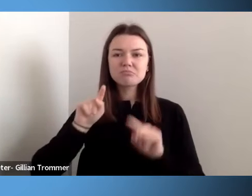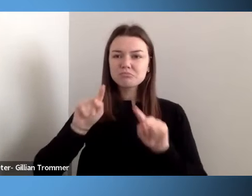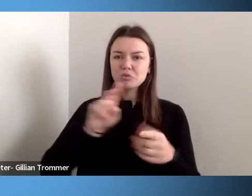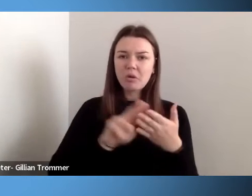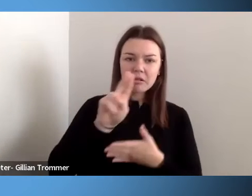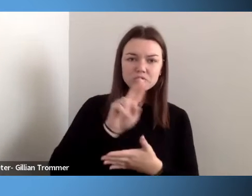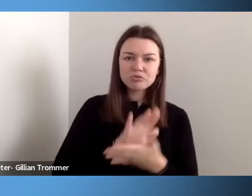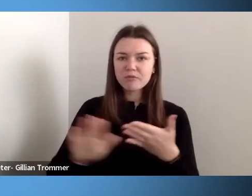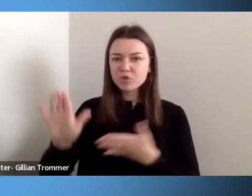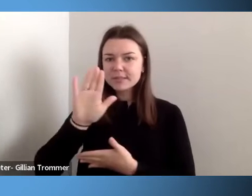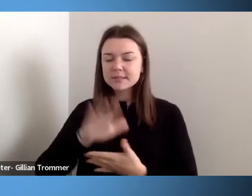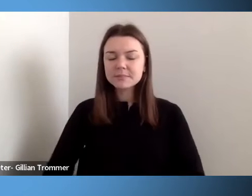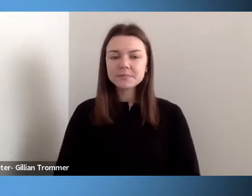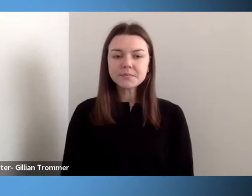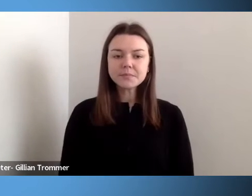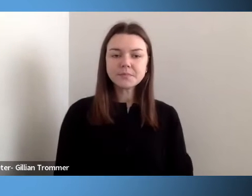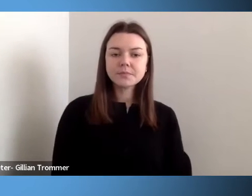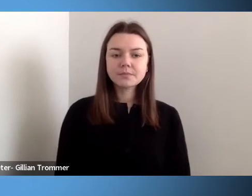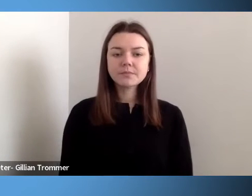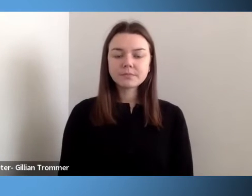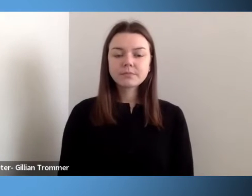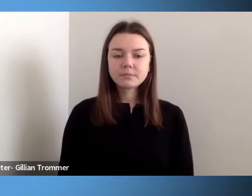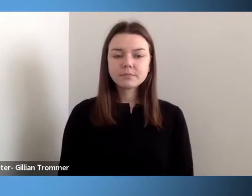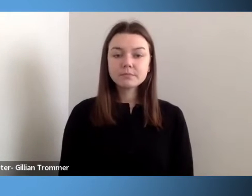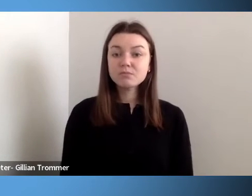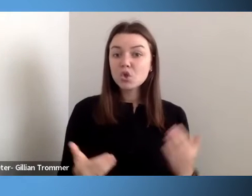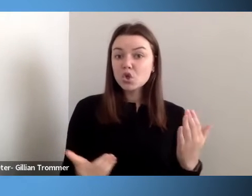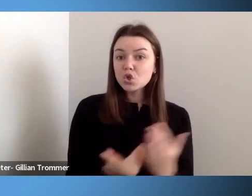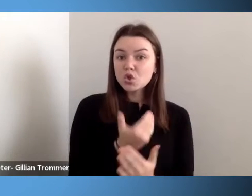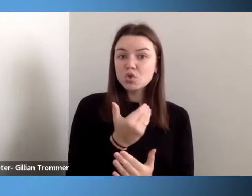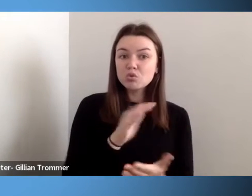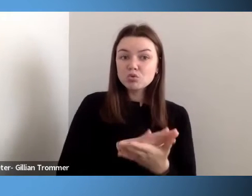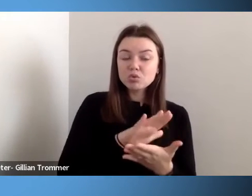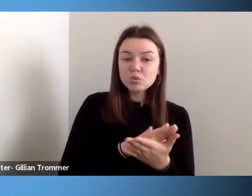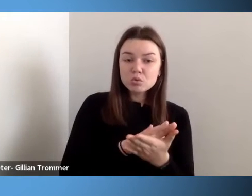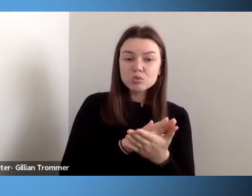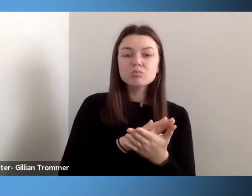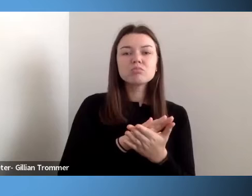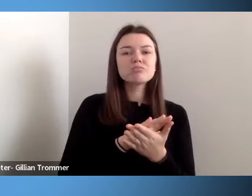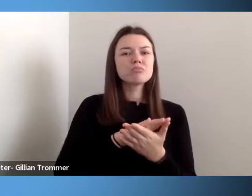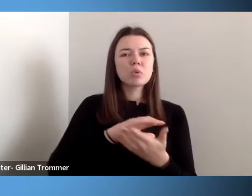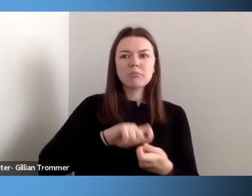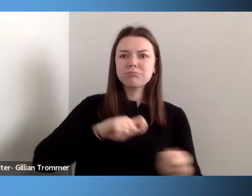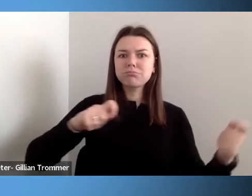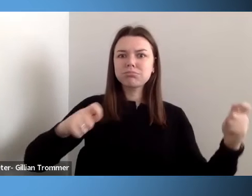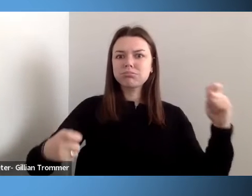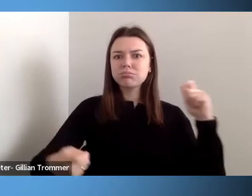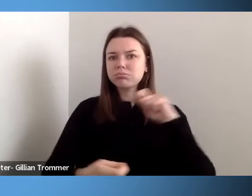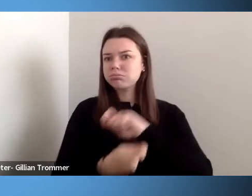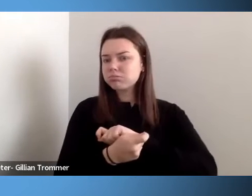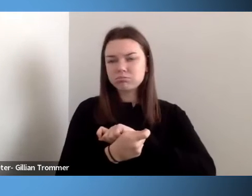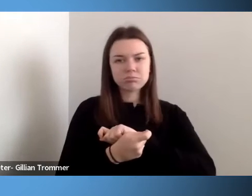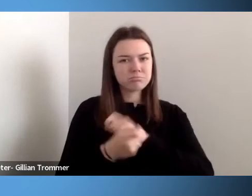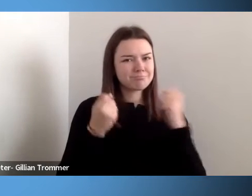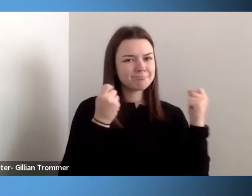These new tools were transformative on so many different levels. No